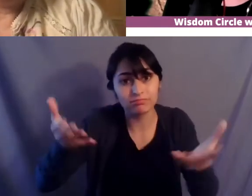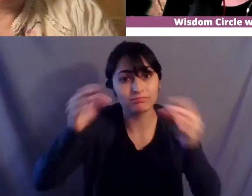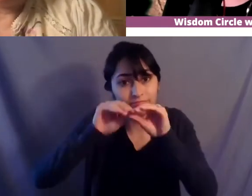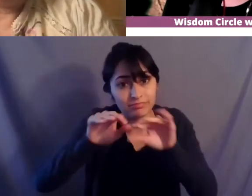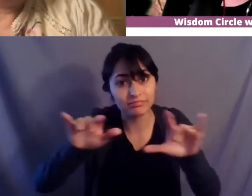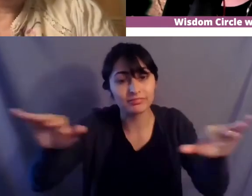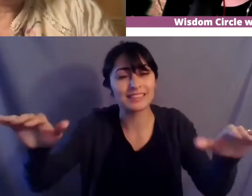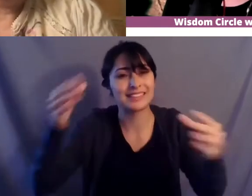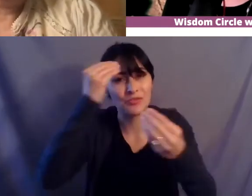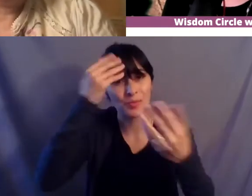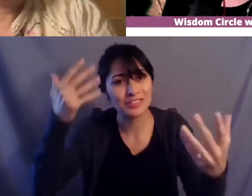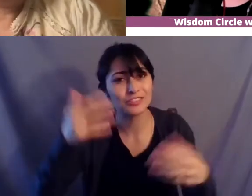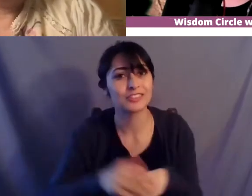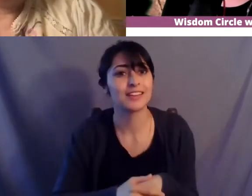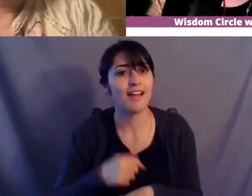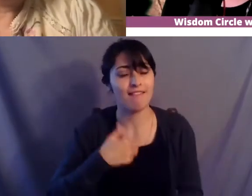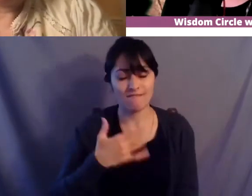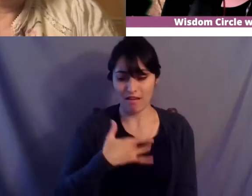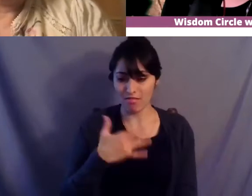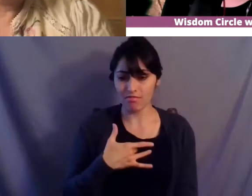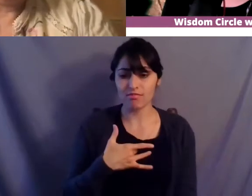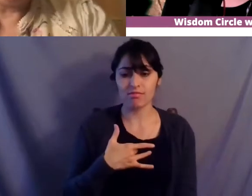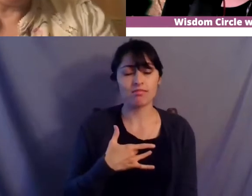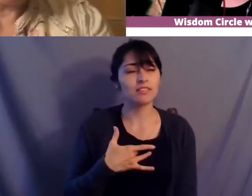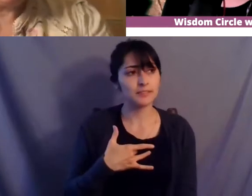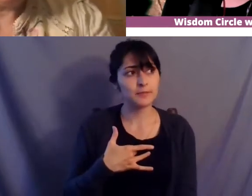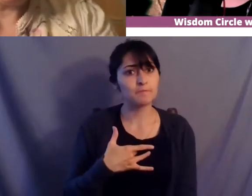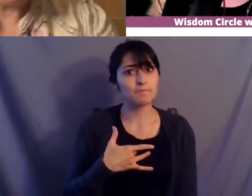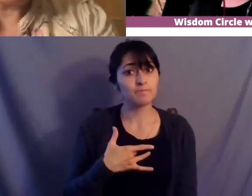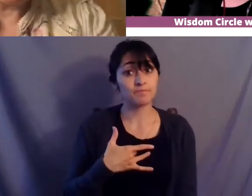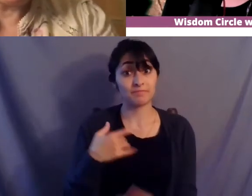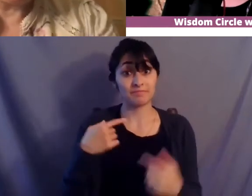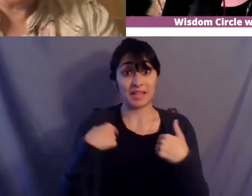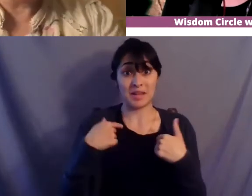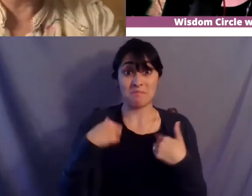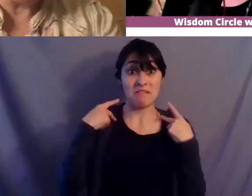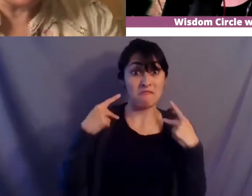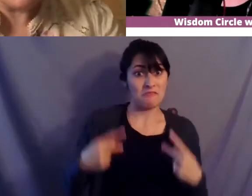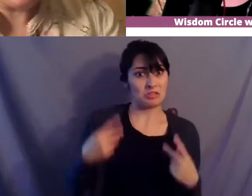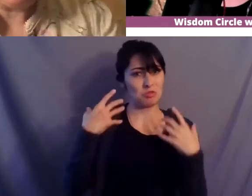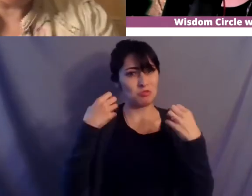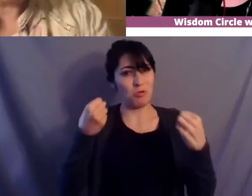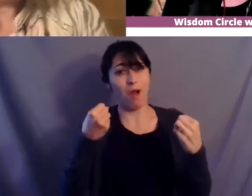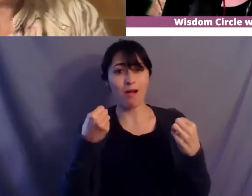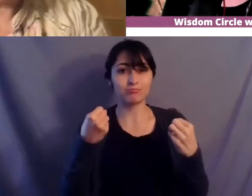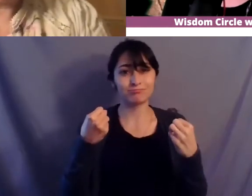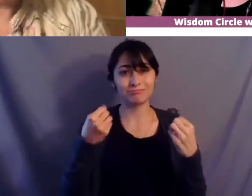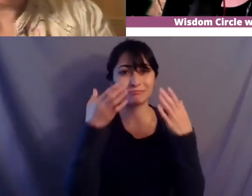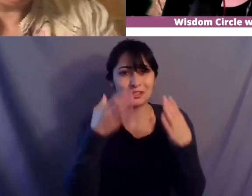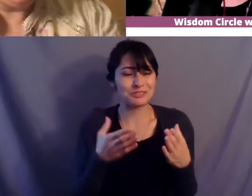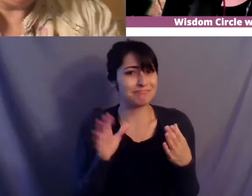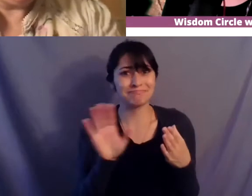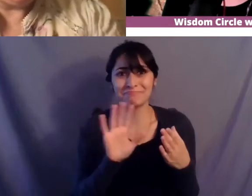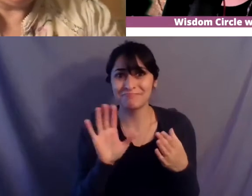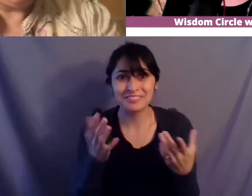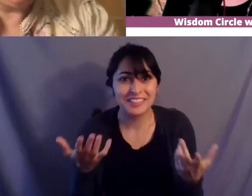possibility i felt that you know i'm not a physically very strong or coordinated person i'm i'm not you